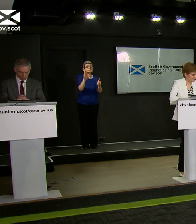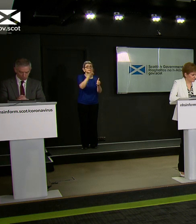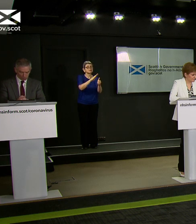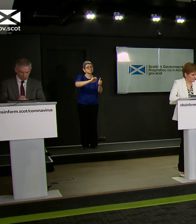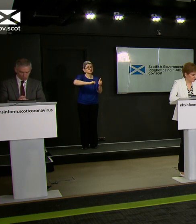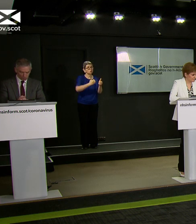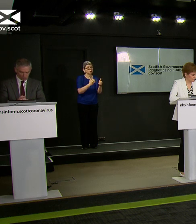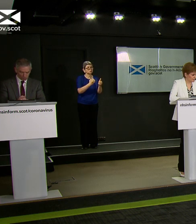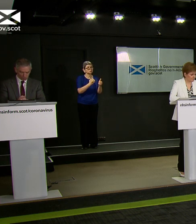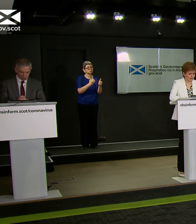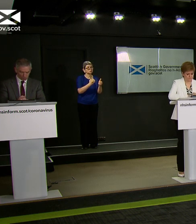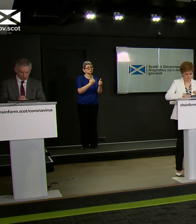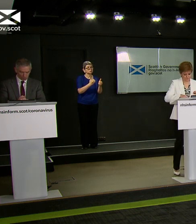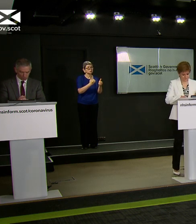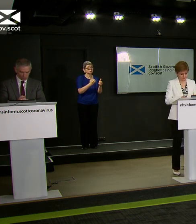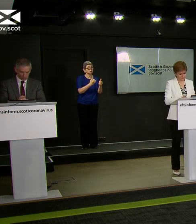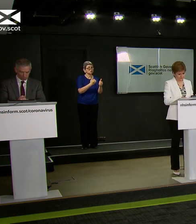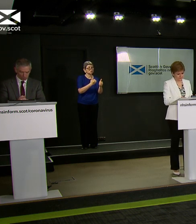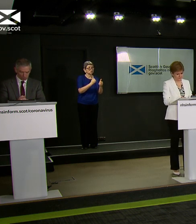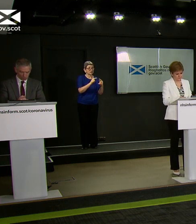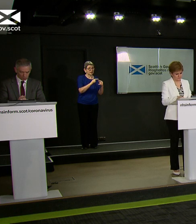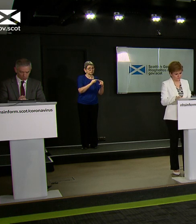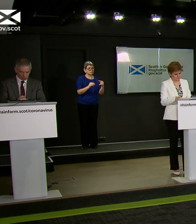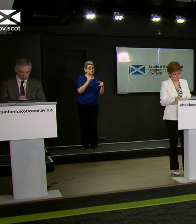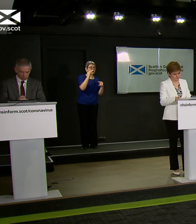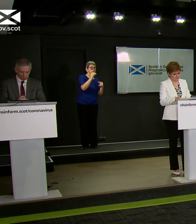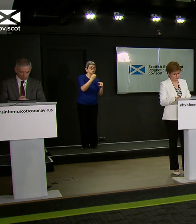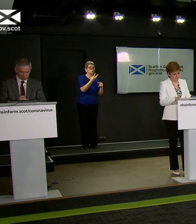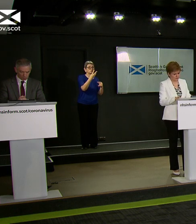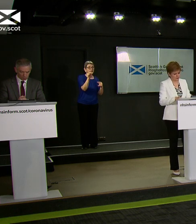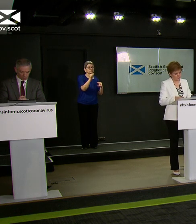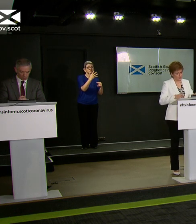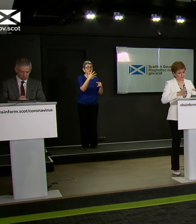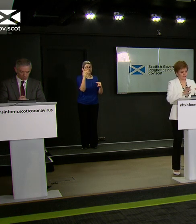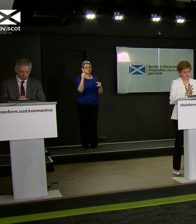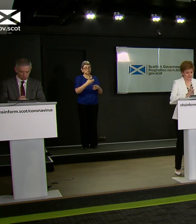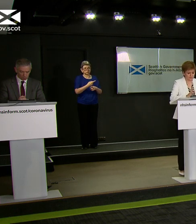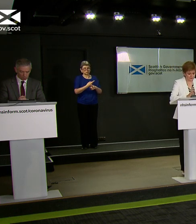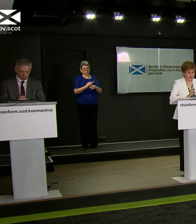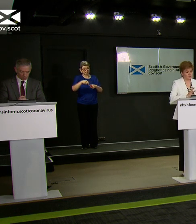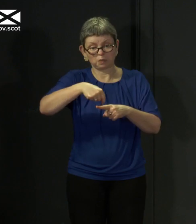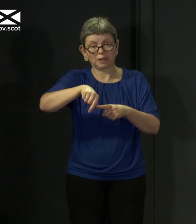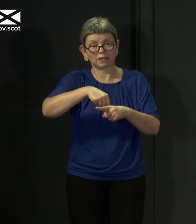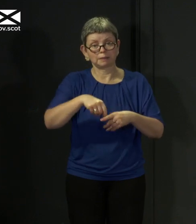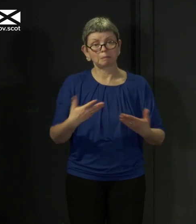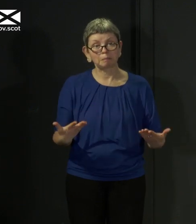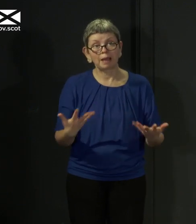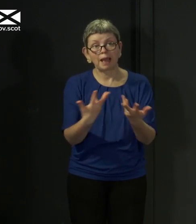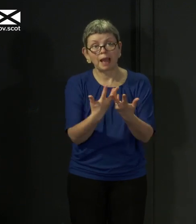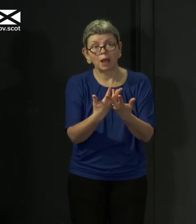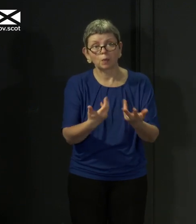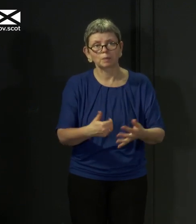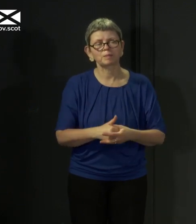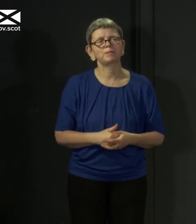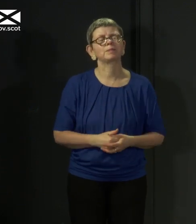And how do we get from that to 3,500 by the end of this week? Well, can I say briefly, because we will report